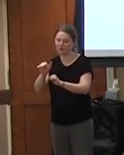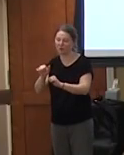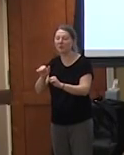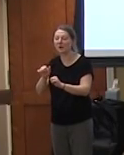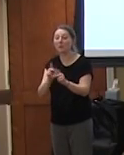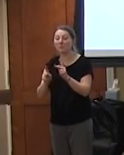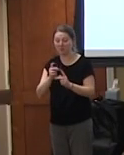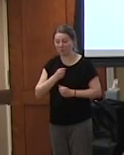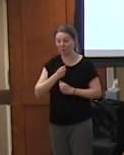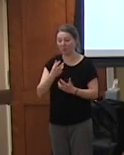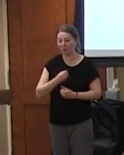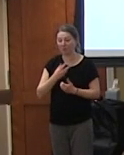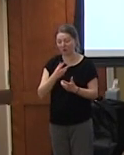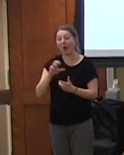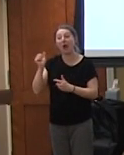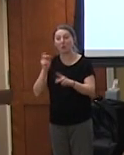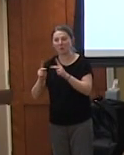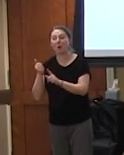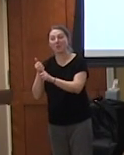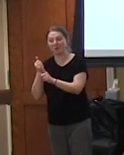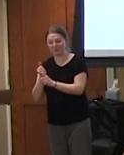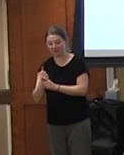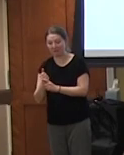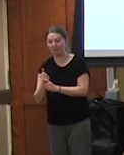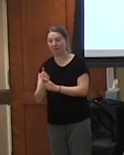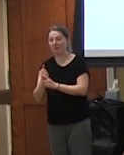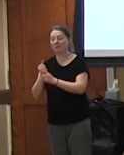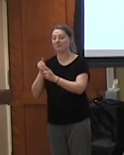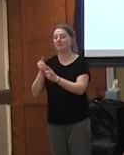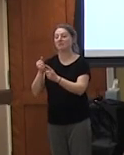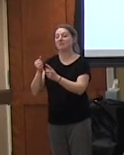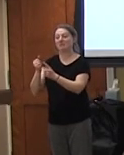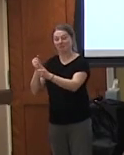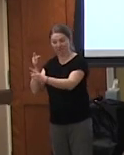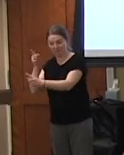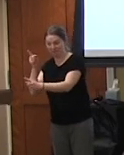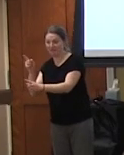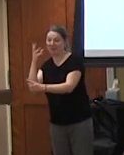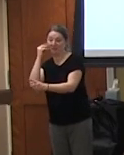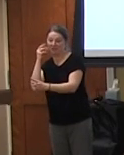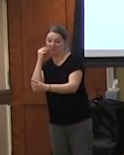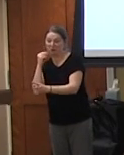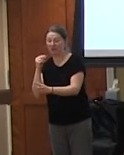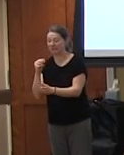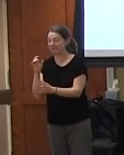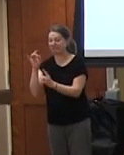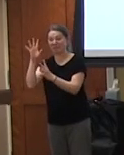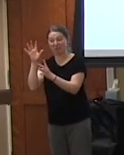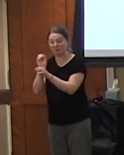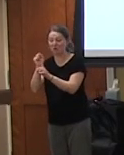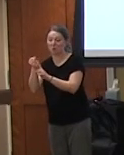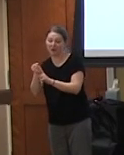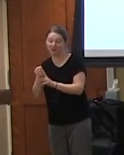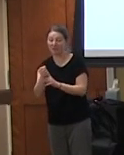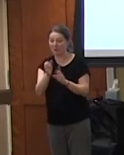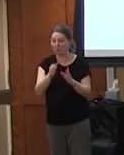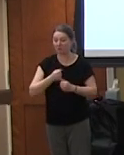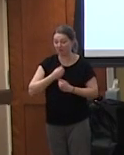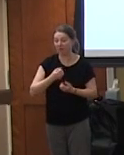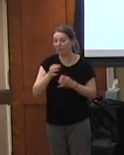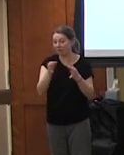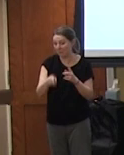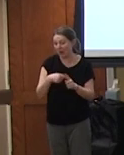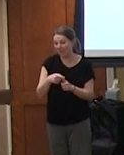who have overcome the same trials and tribulations for example other black engineers i might tell the story of another black engineer so my